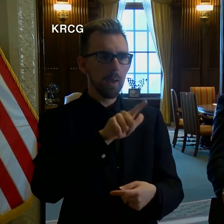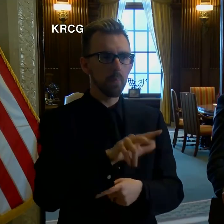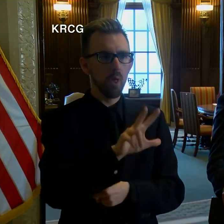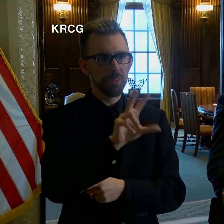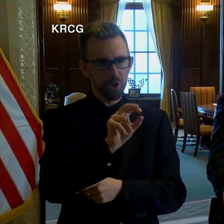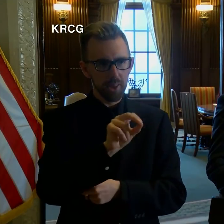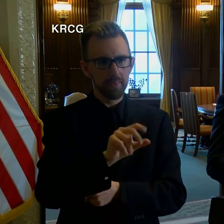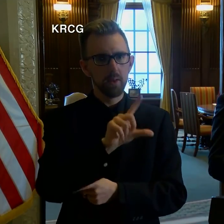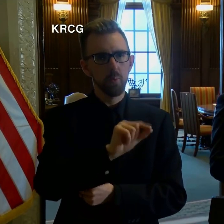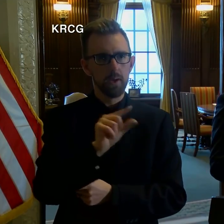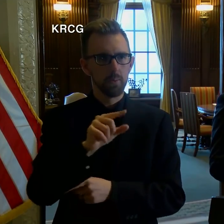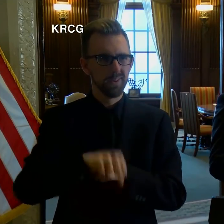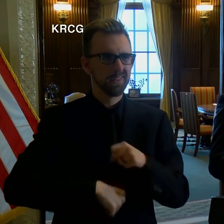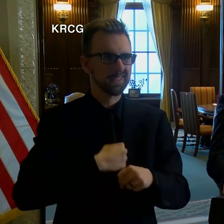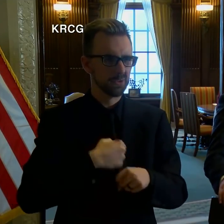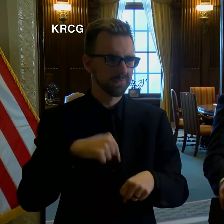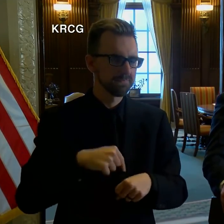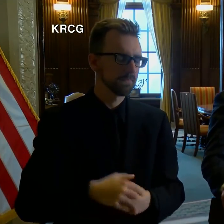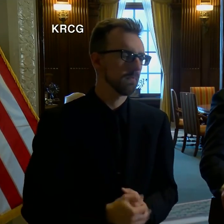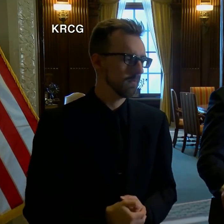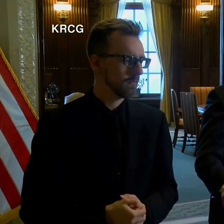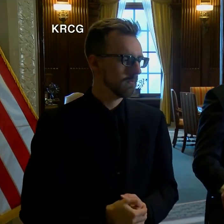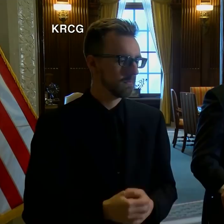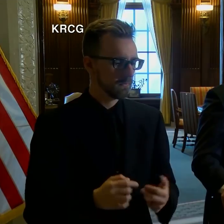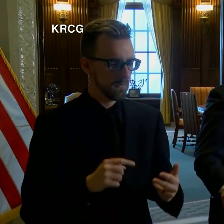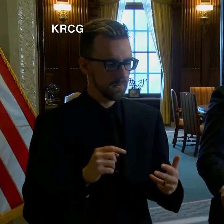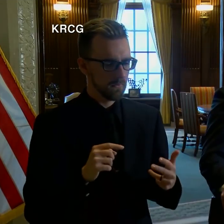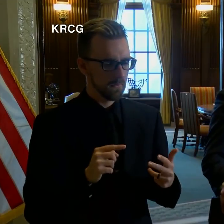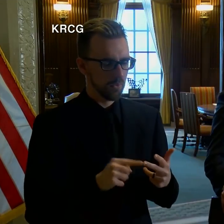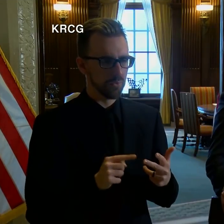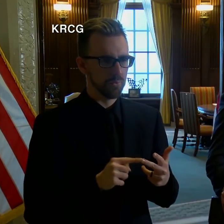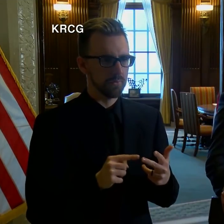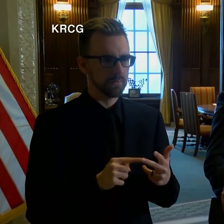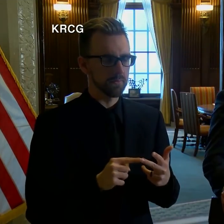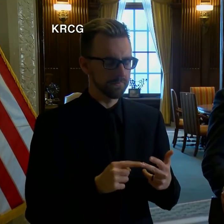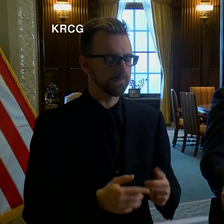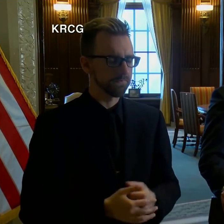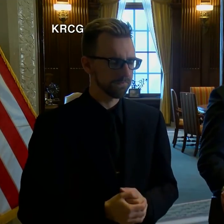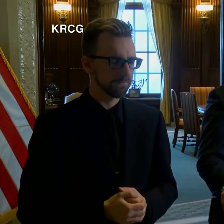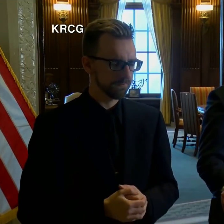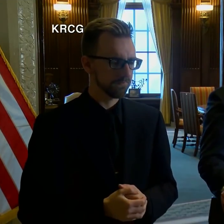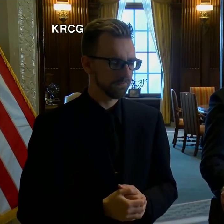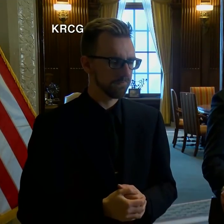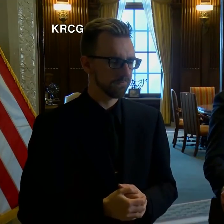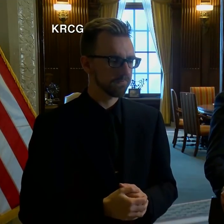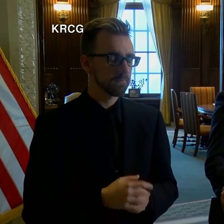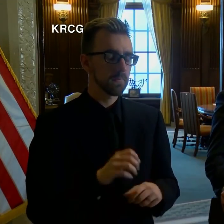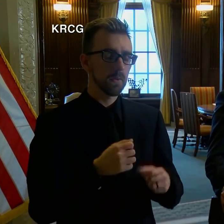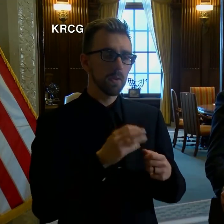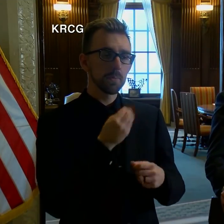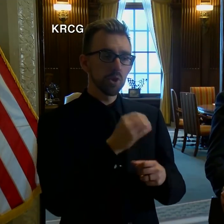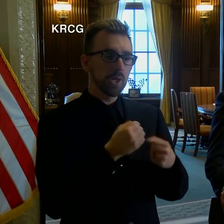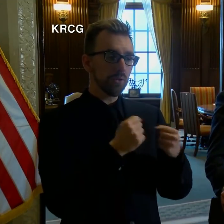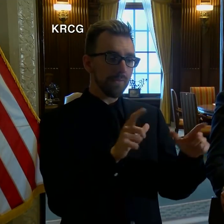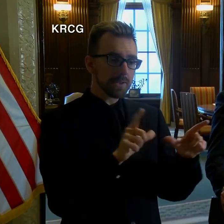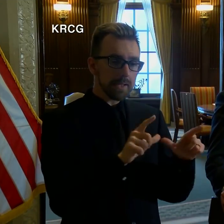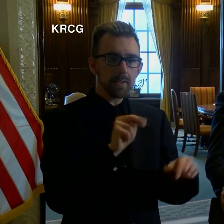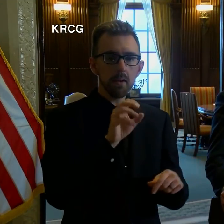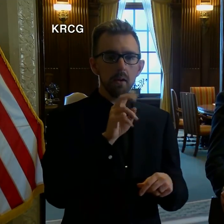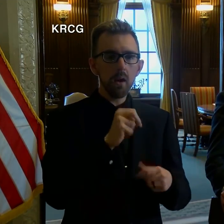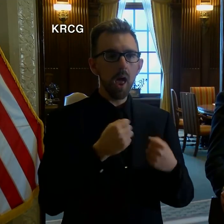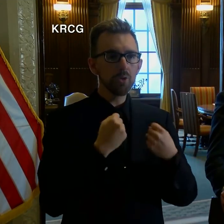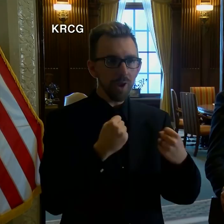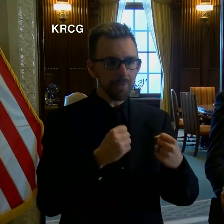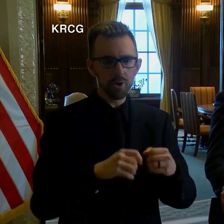2020. Third, valid Missouri driver's license, non-driver's license, and non-commercial